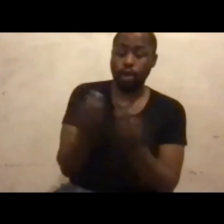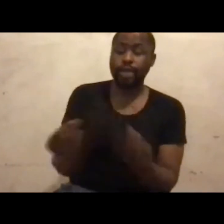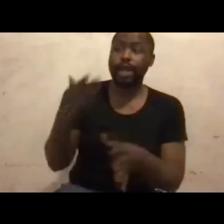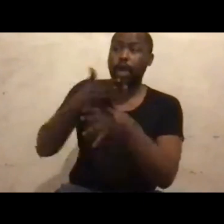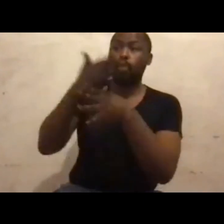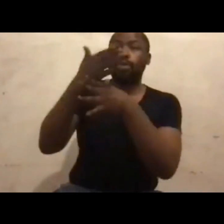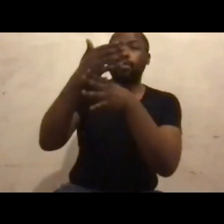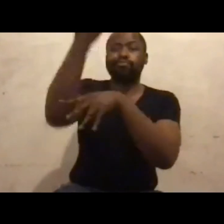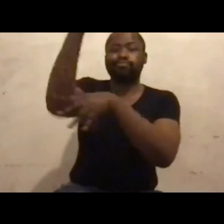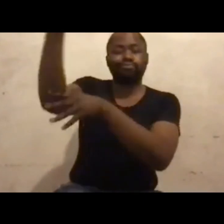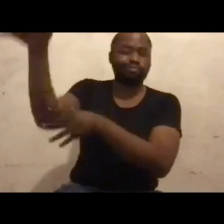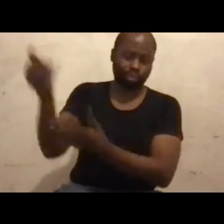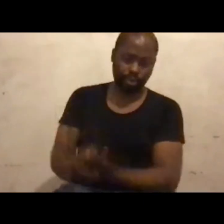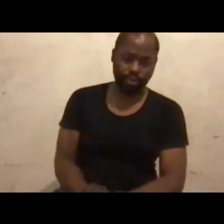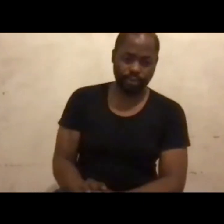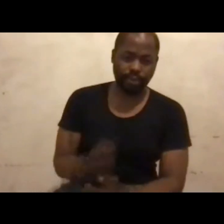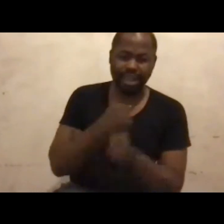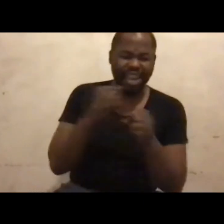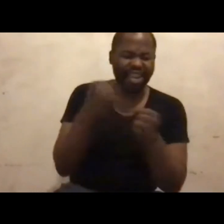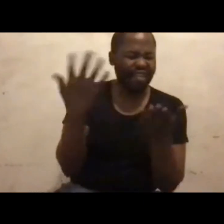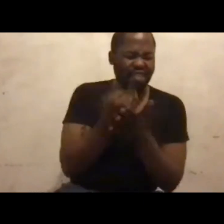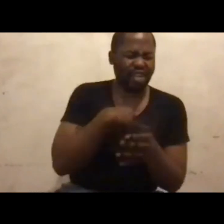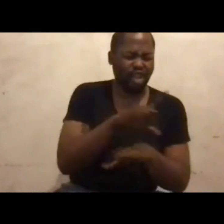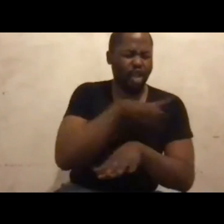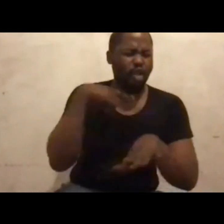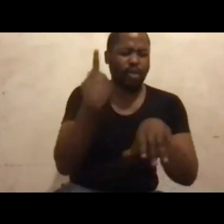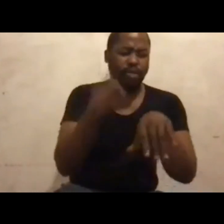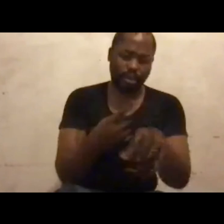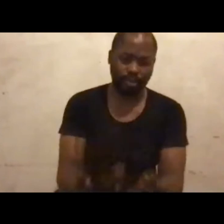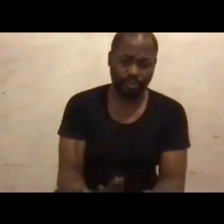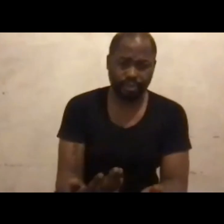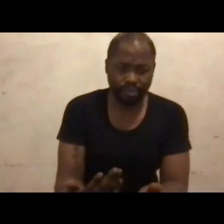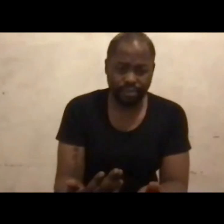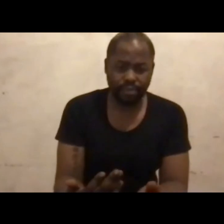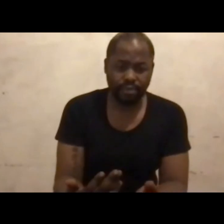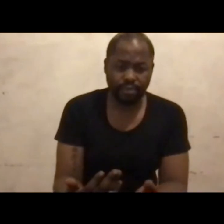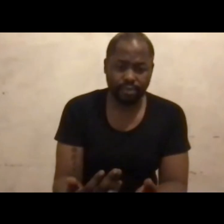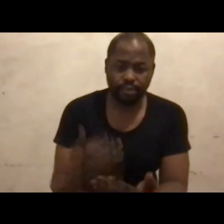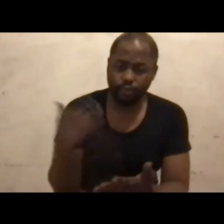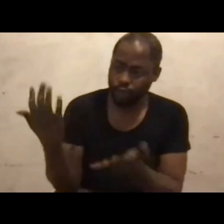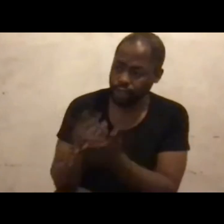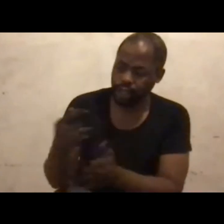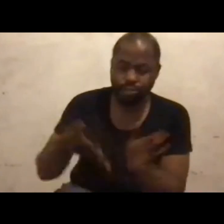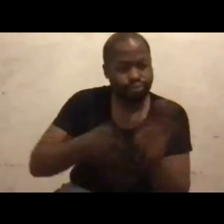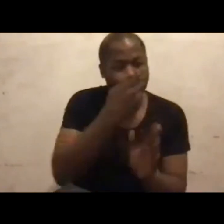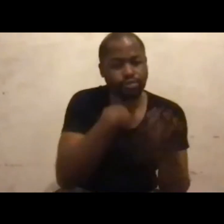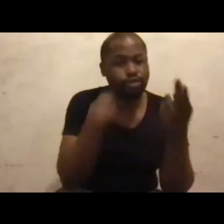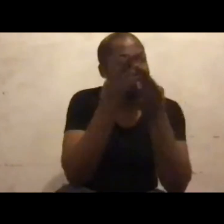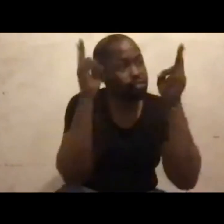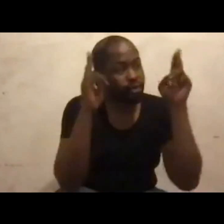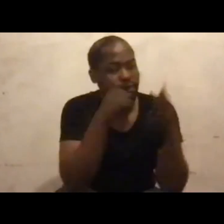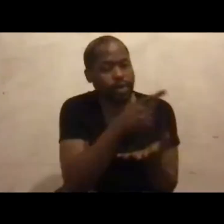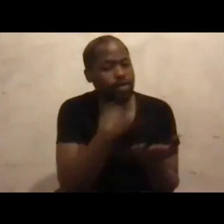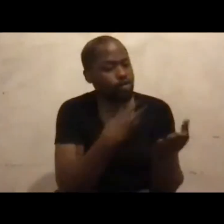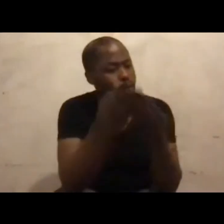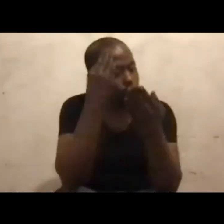And it did not take us to find them employment. It just took us sending them to university, college and all of that for them to find